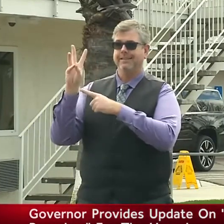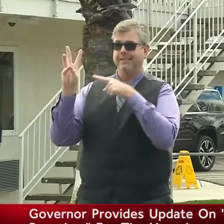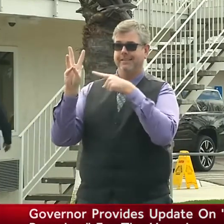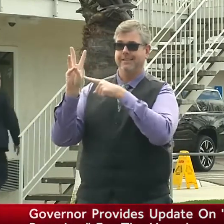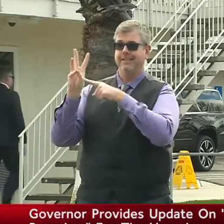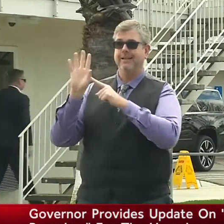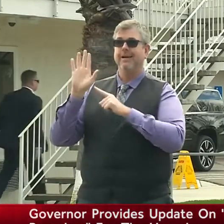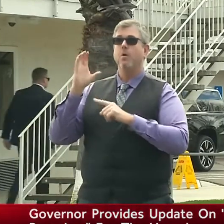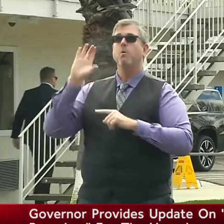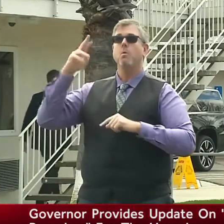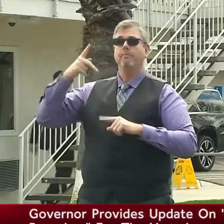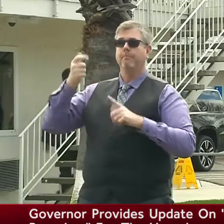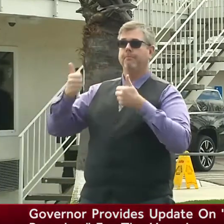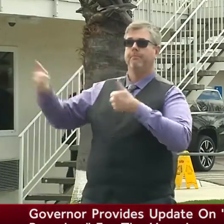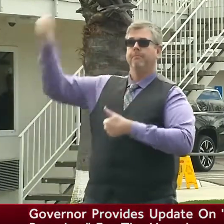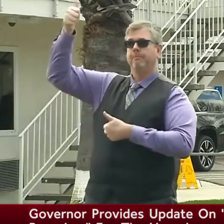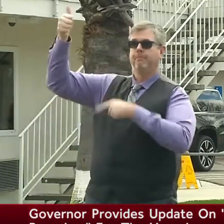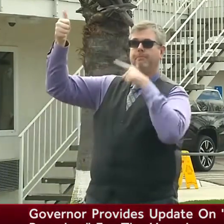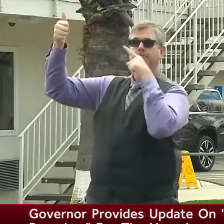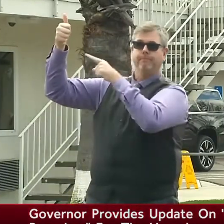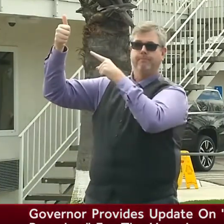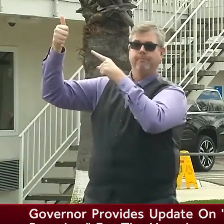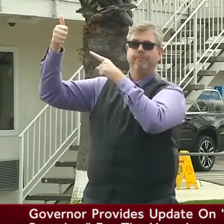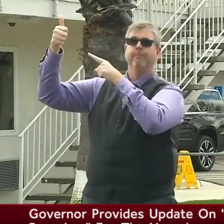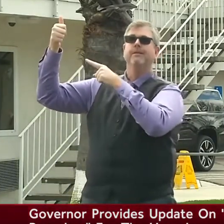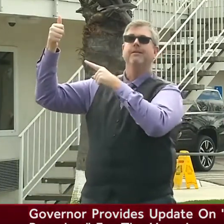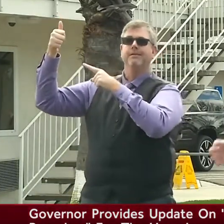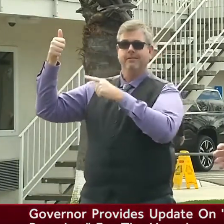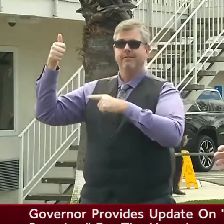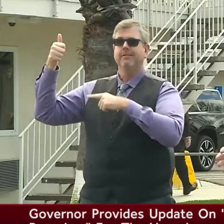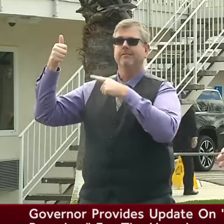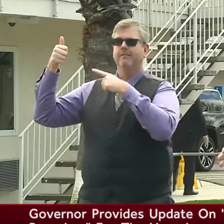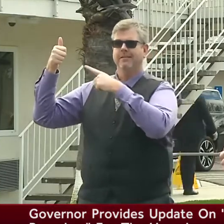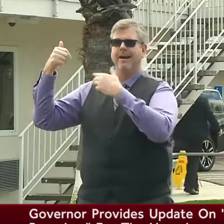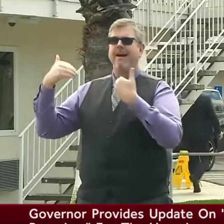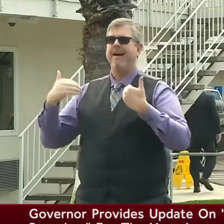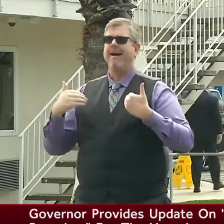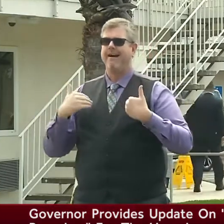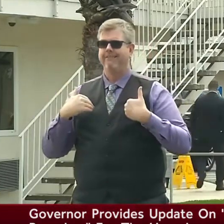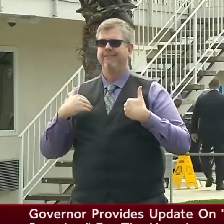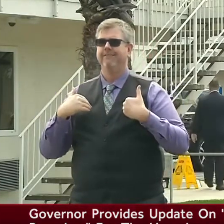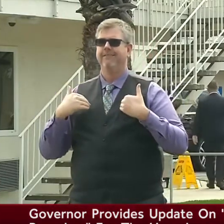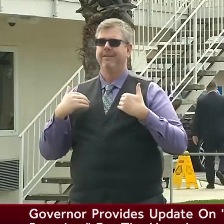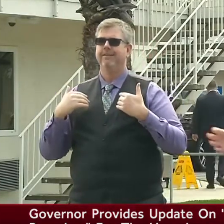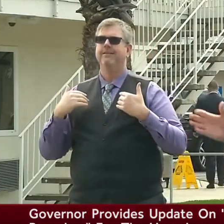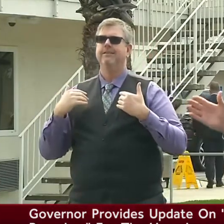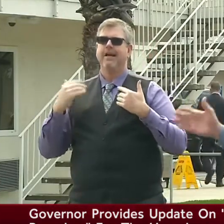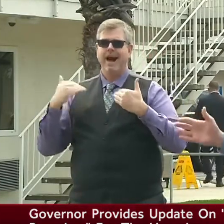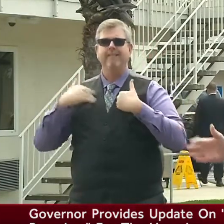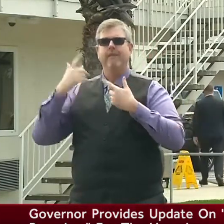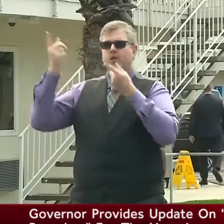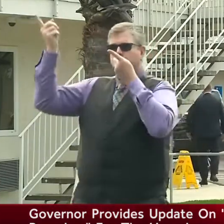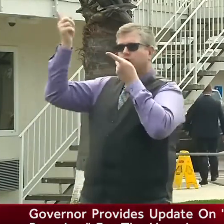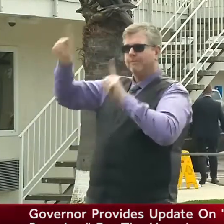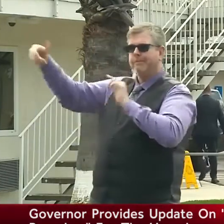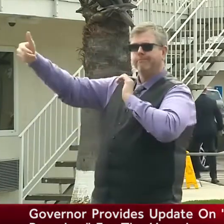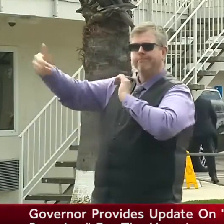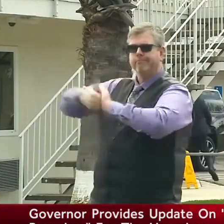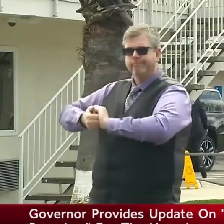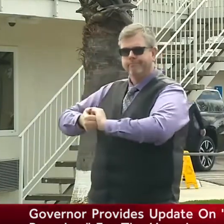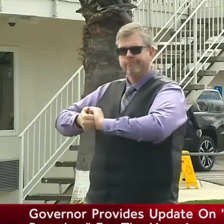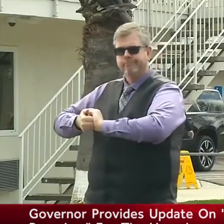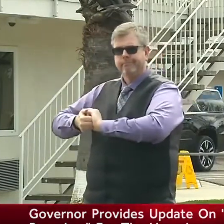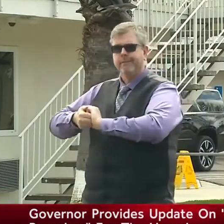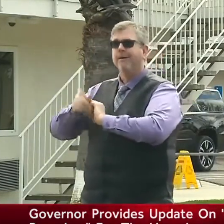They are setting aside as part of a master agreement template. Some 47 Motel sixes